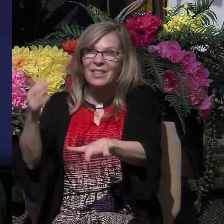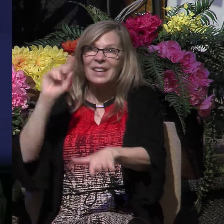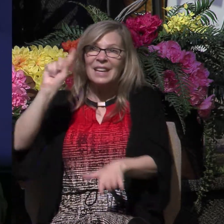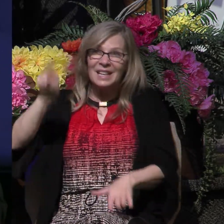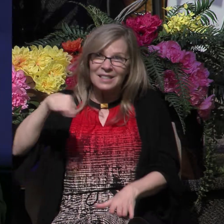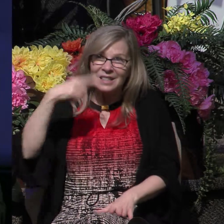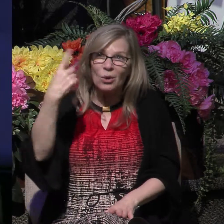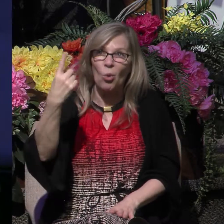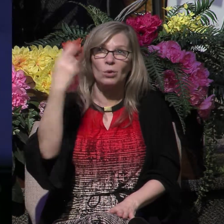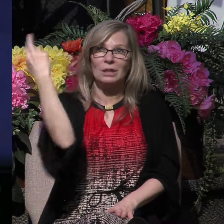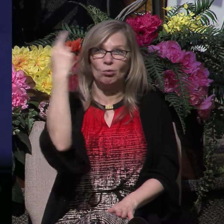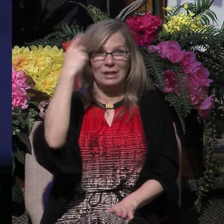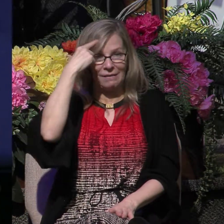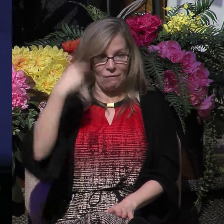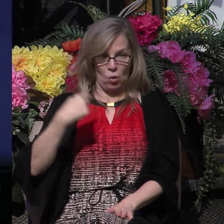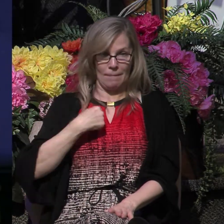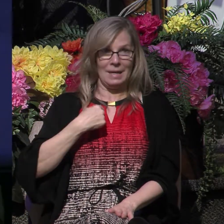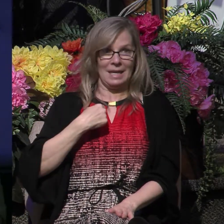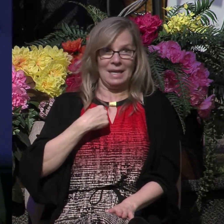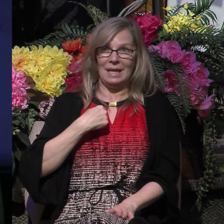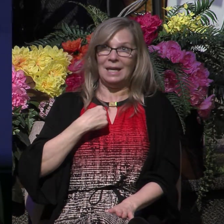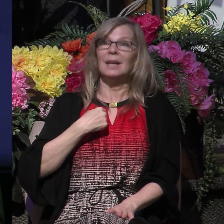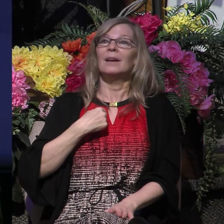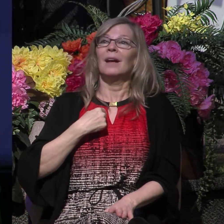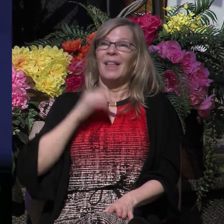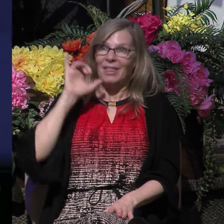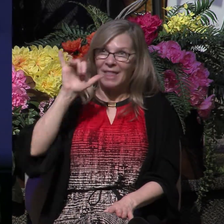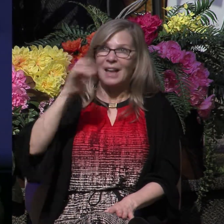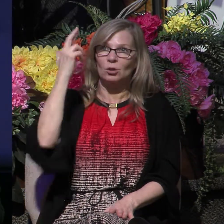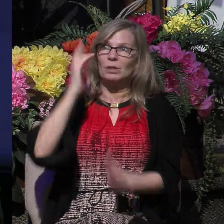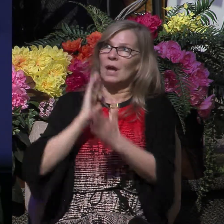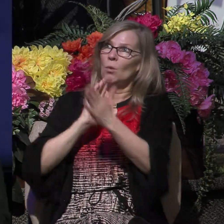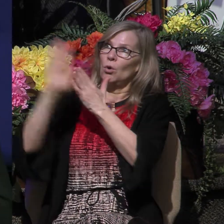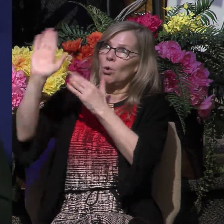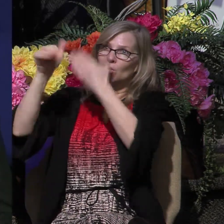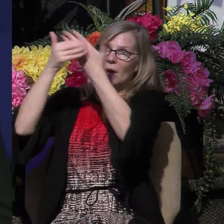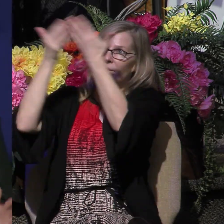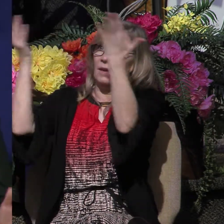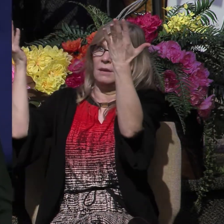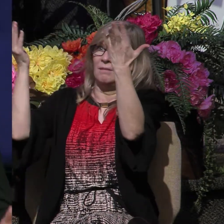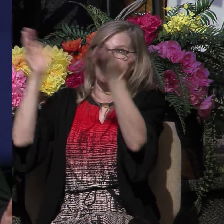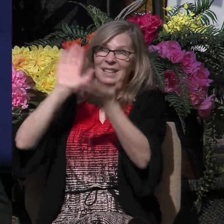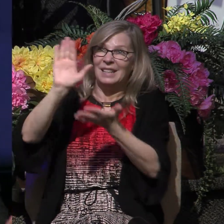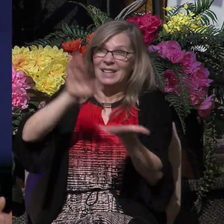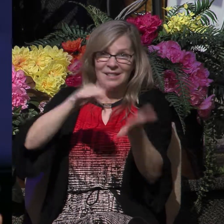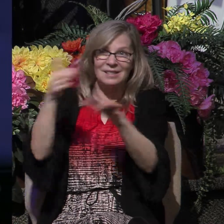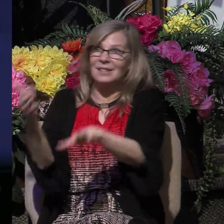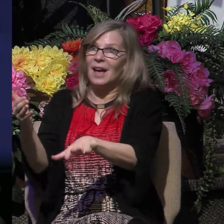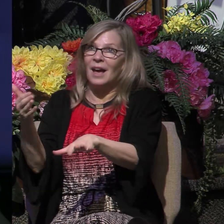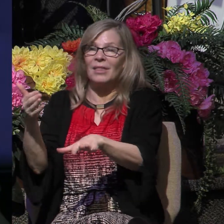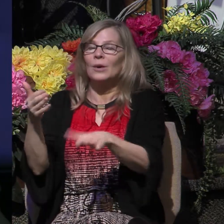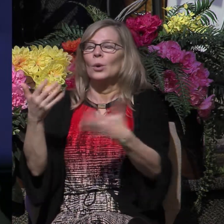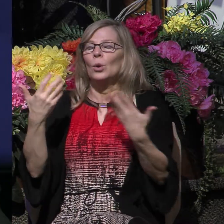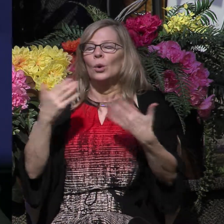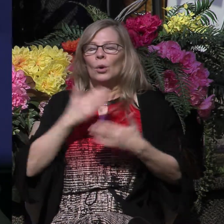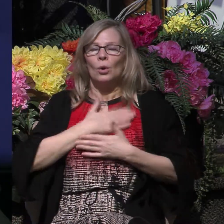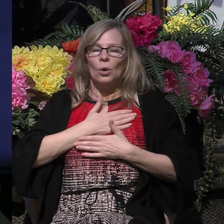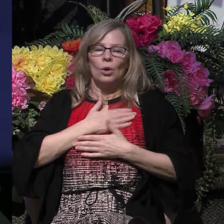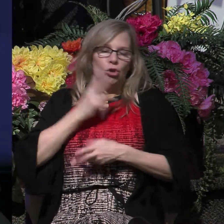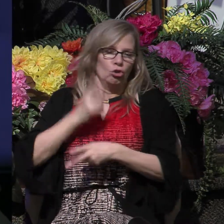for you to go to heaven. Because Christ's death addressed the one thing that bars you from